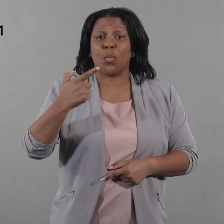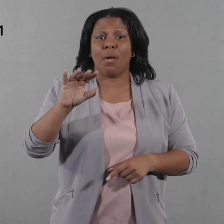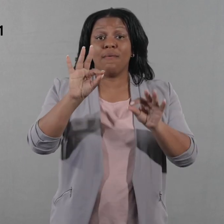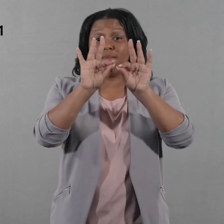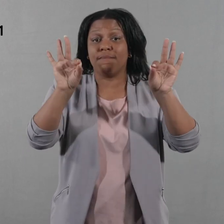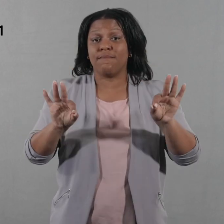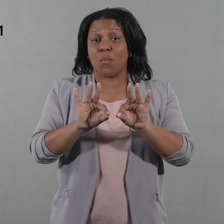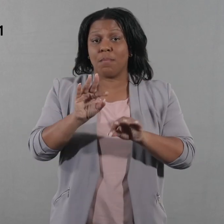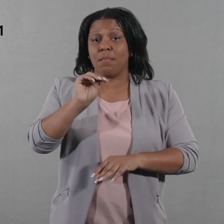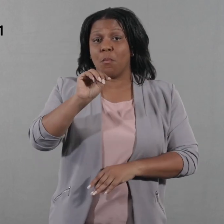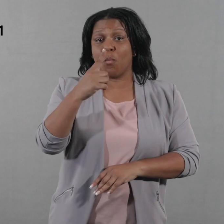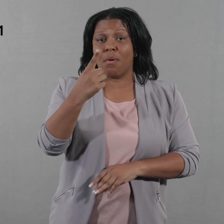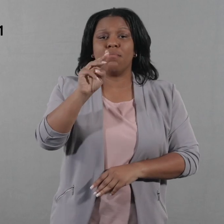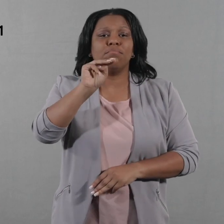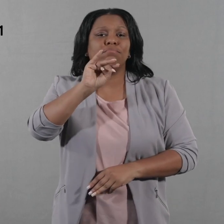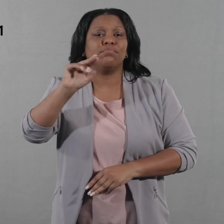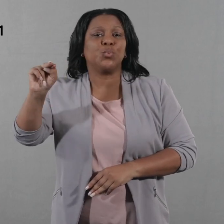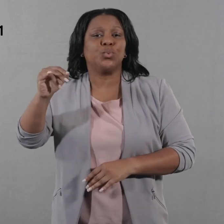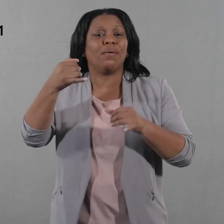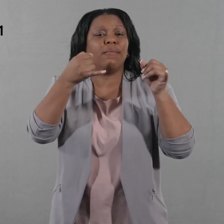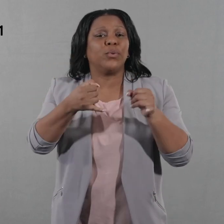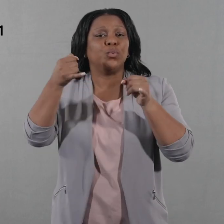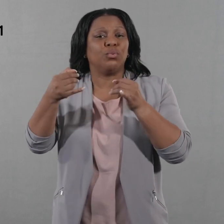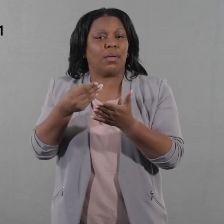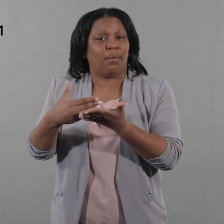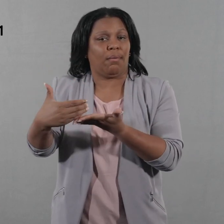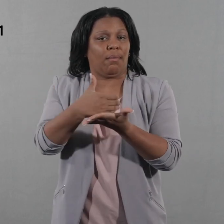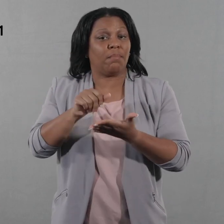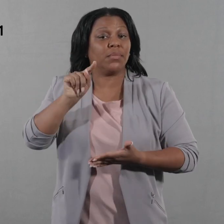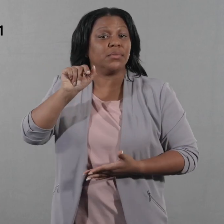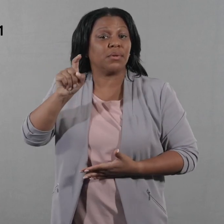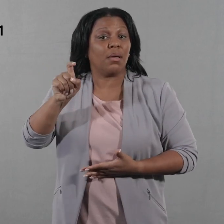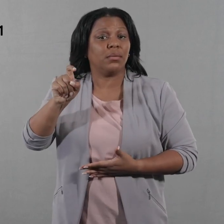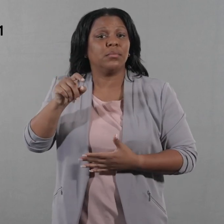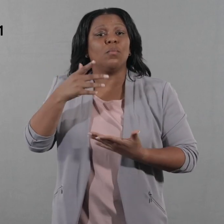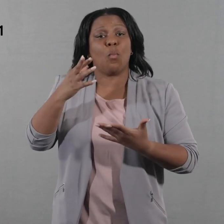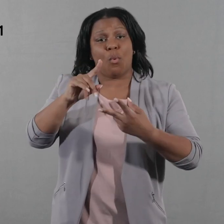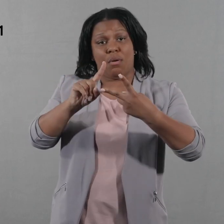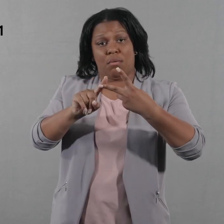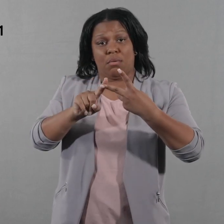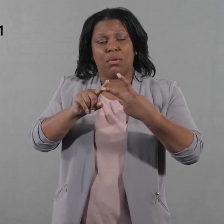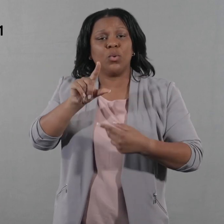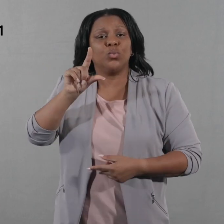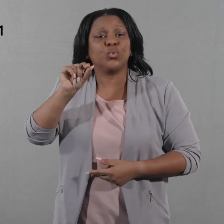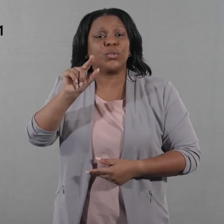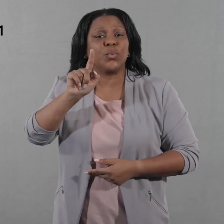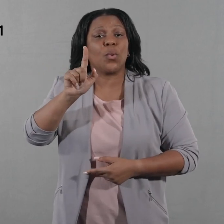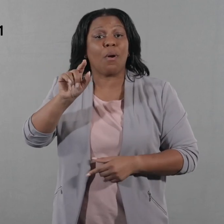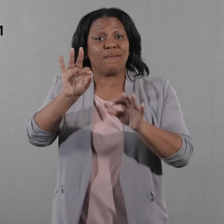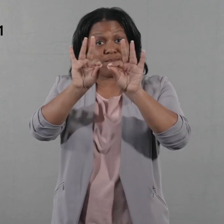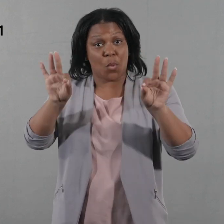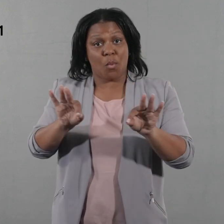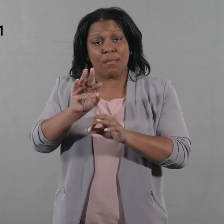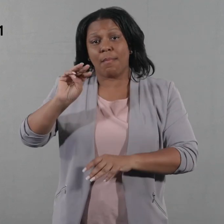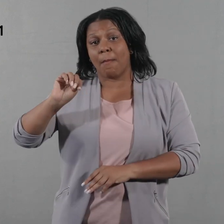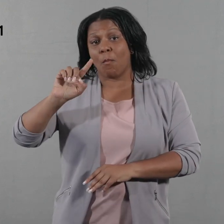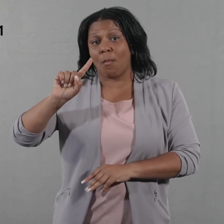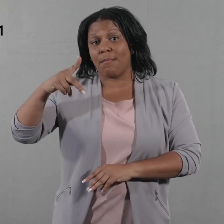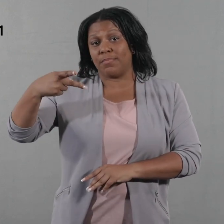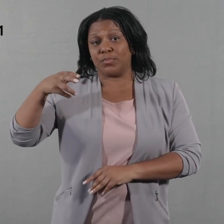Form M-1, the Minnesota Individual Income Tax or 2021 Form M